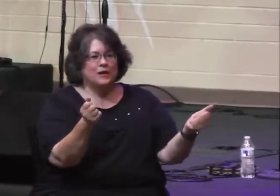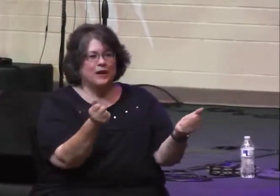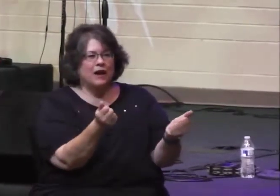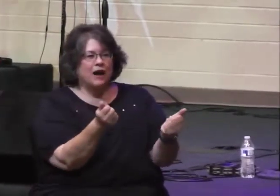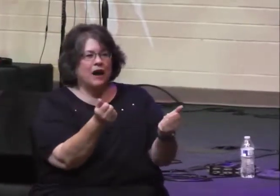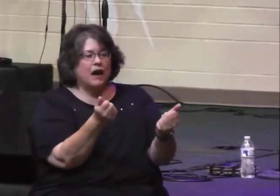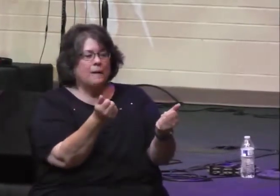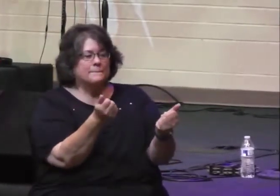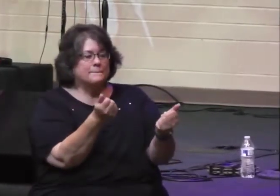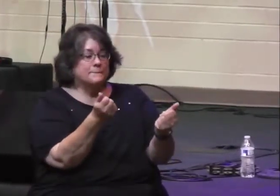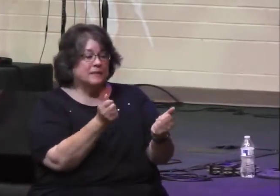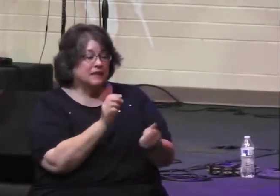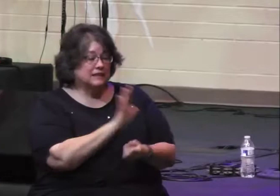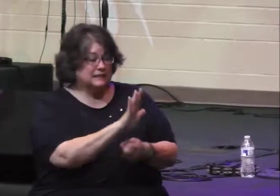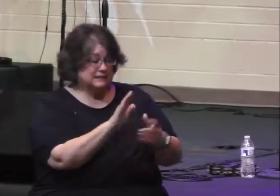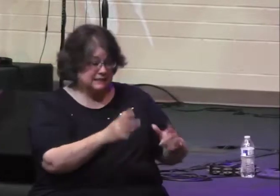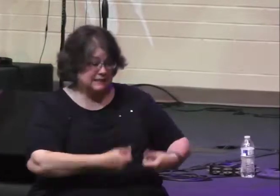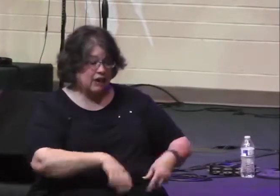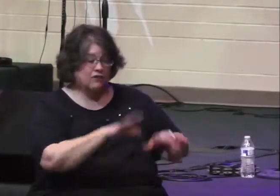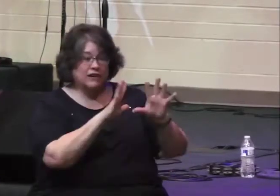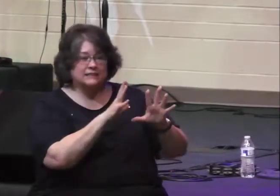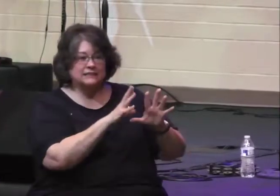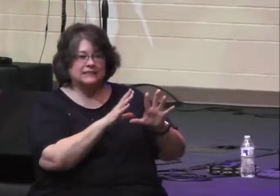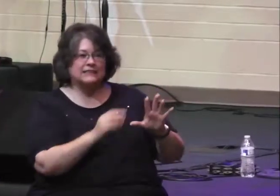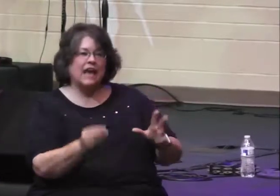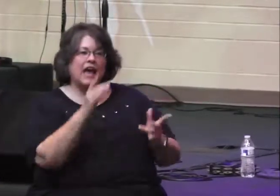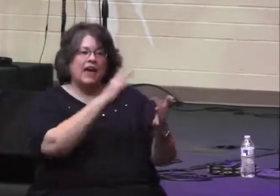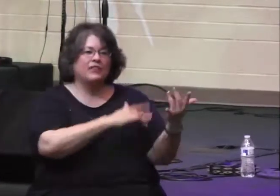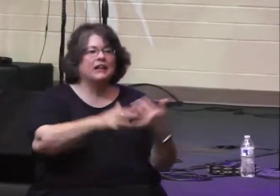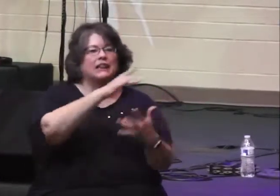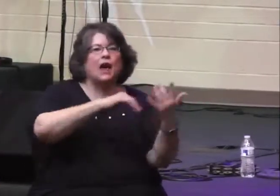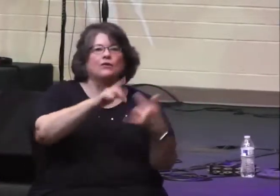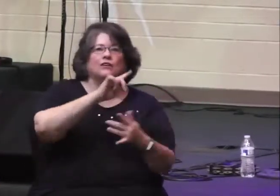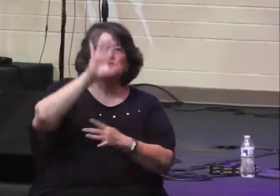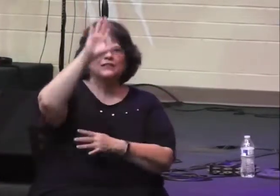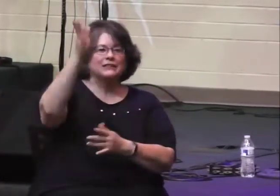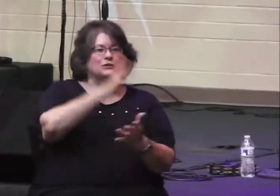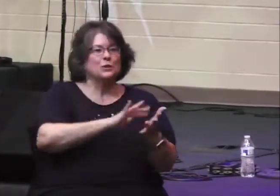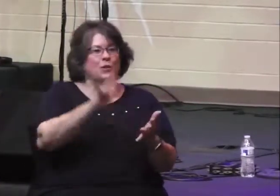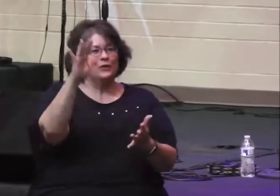and by filling the temple with the cloud of his glory.